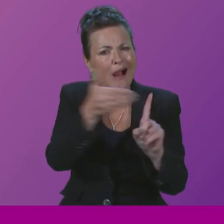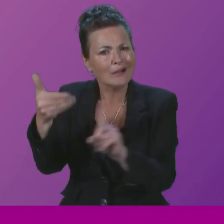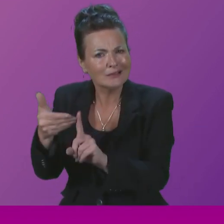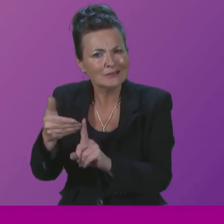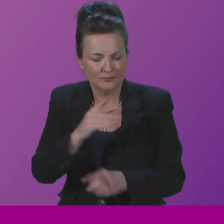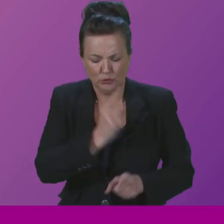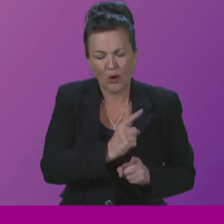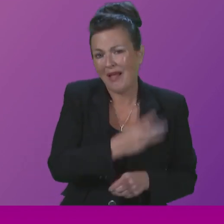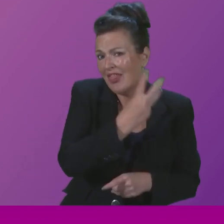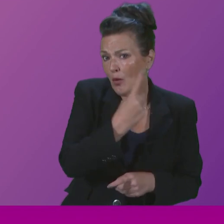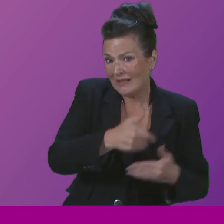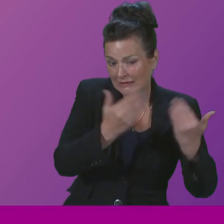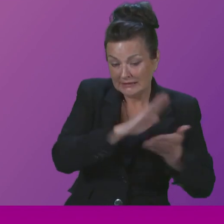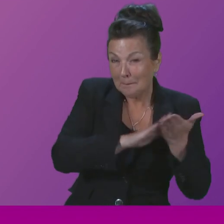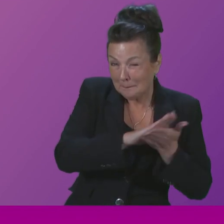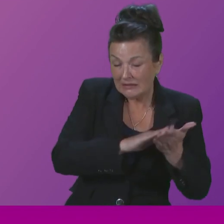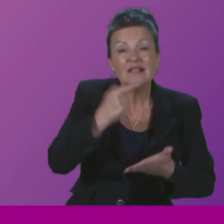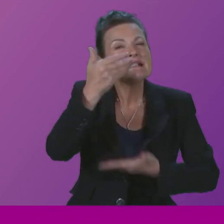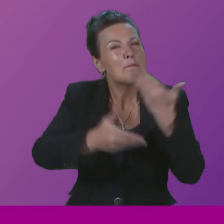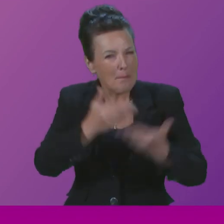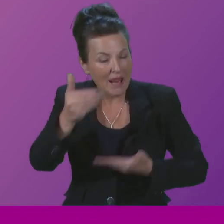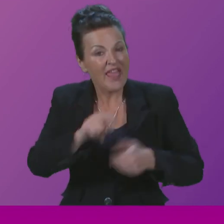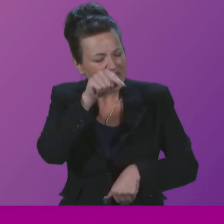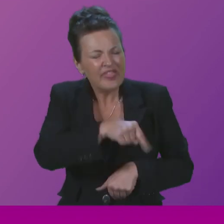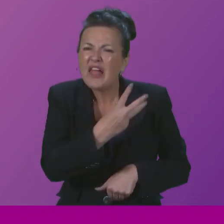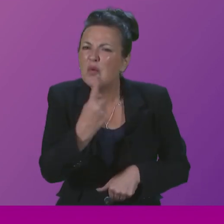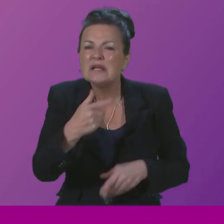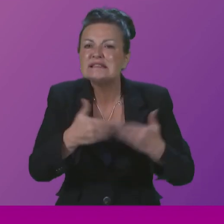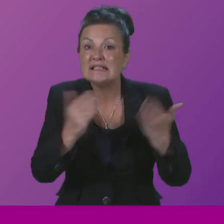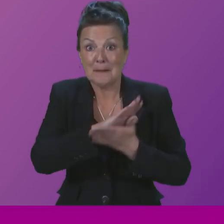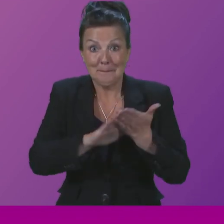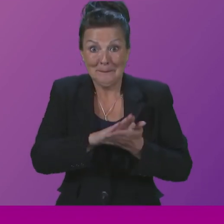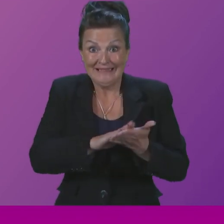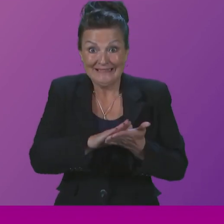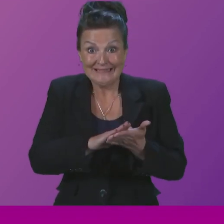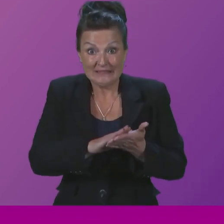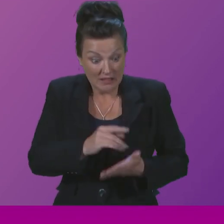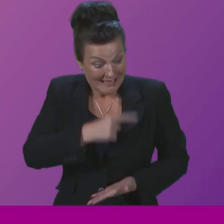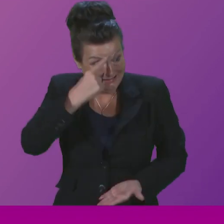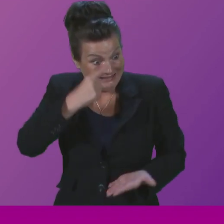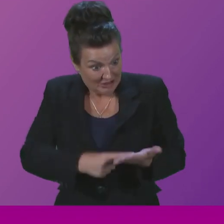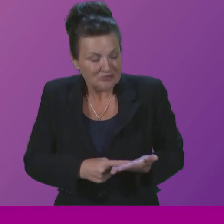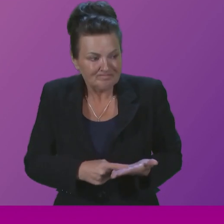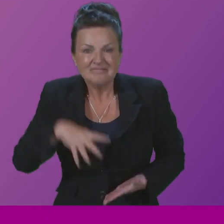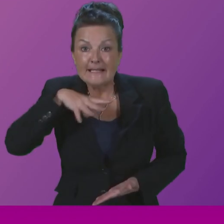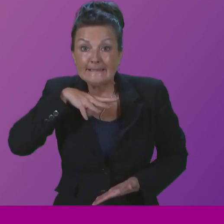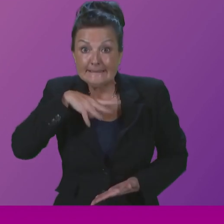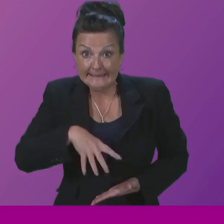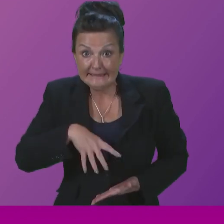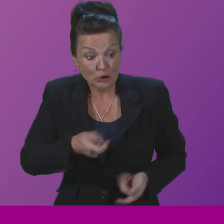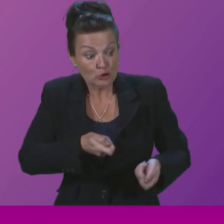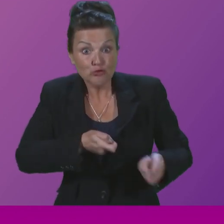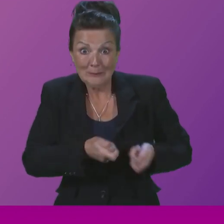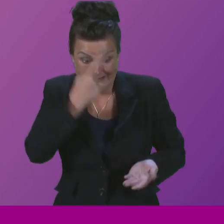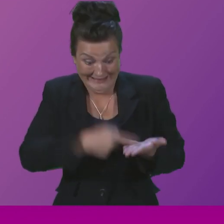terms of the 31-day target which to explain to people is the time from a decision taken to treat to the first treatment happening.